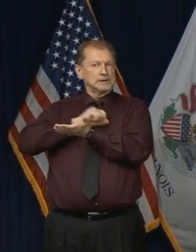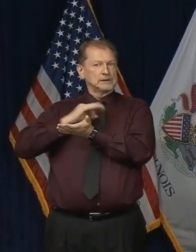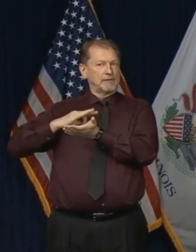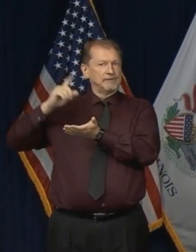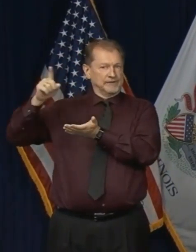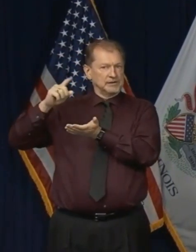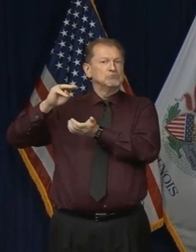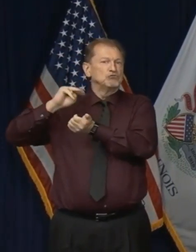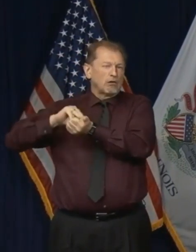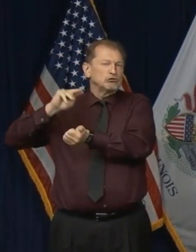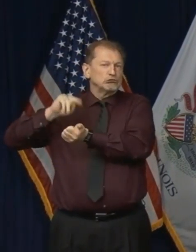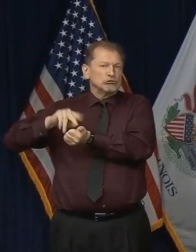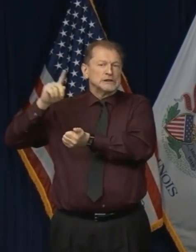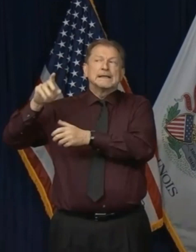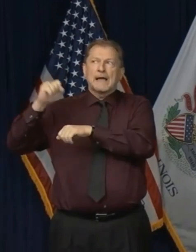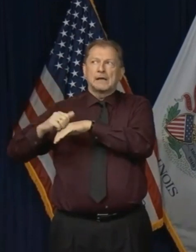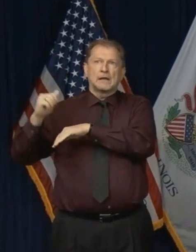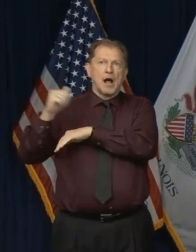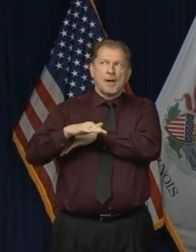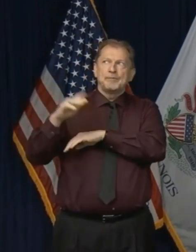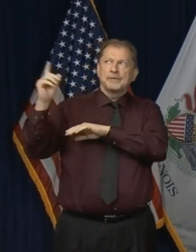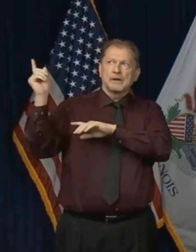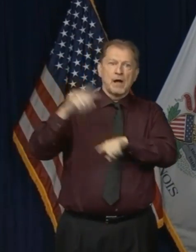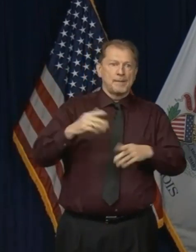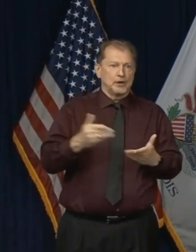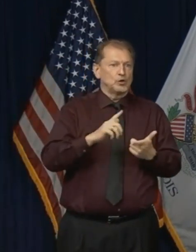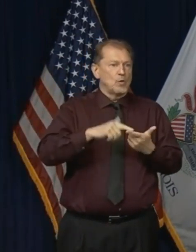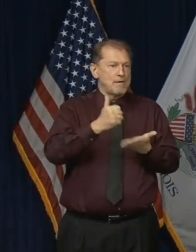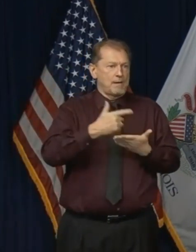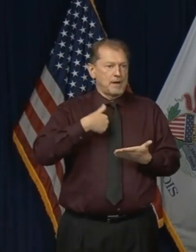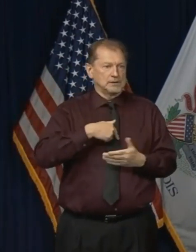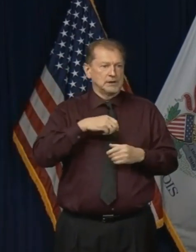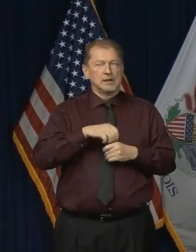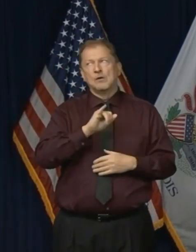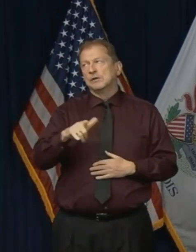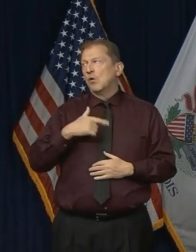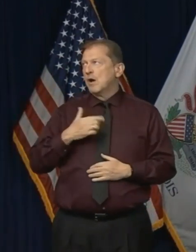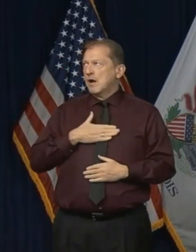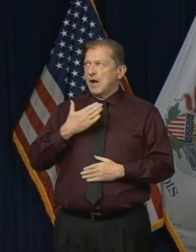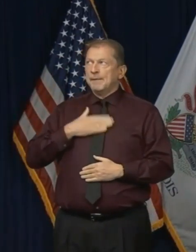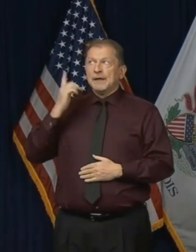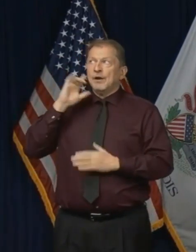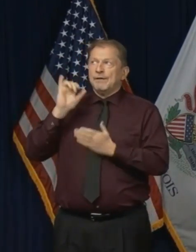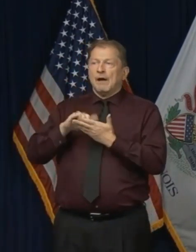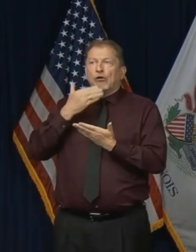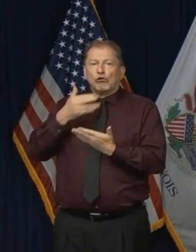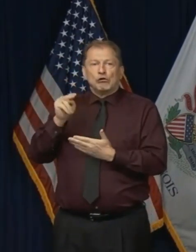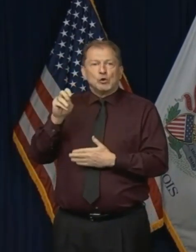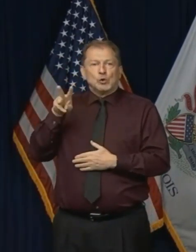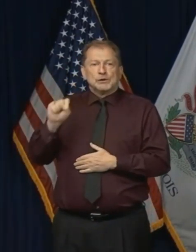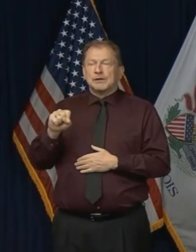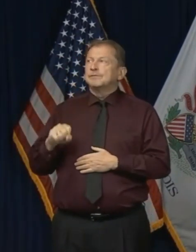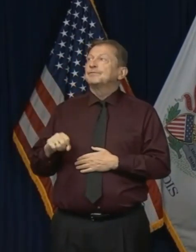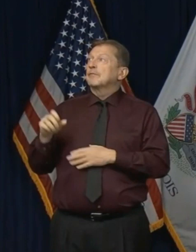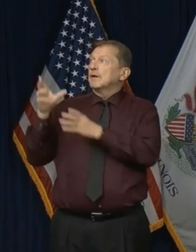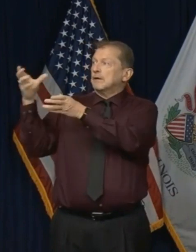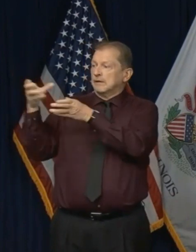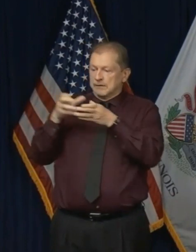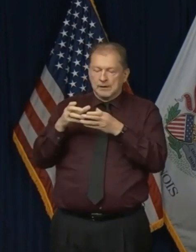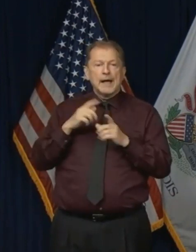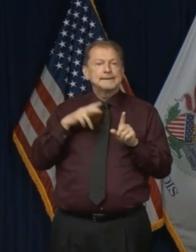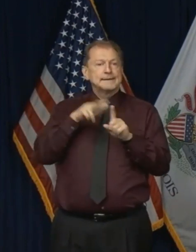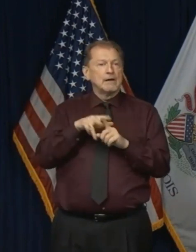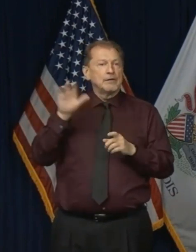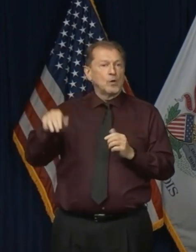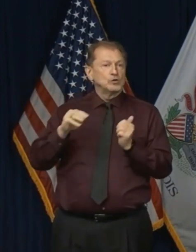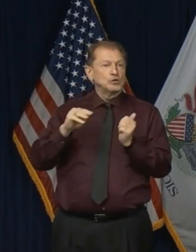that will be made available to us in the state of Illinois. So I'm very pleased to hear that. And as to where they're going to be assigned, we haven't yet had